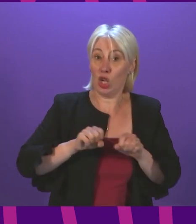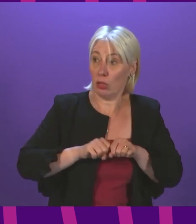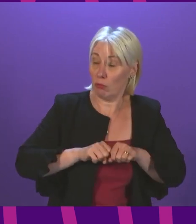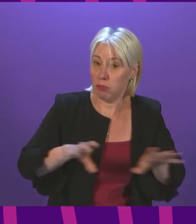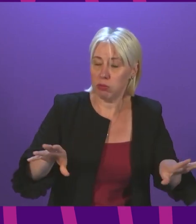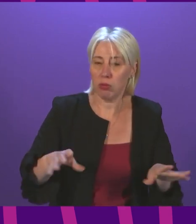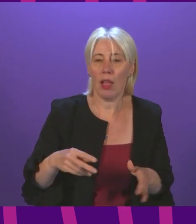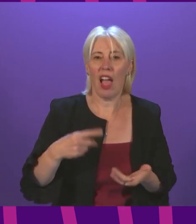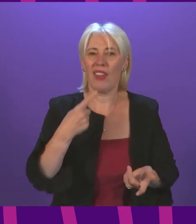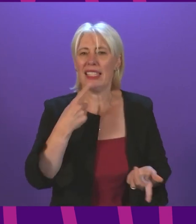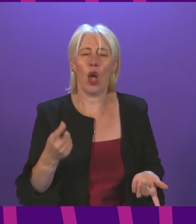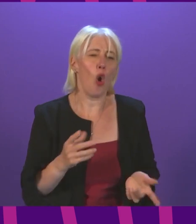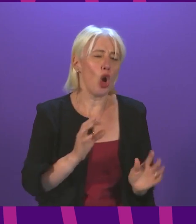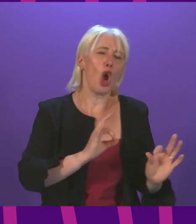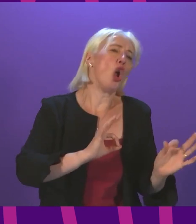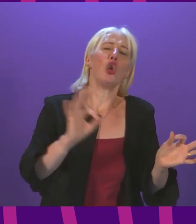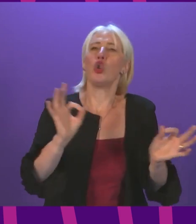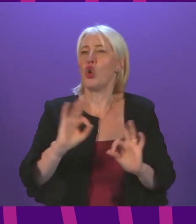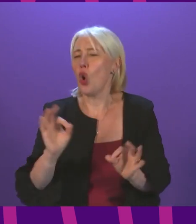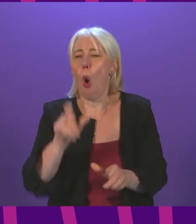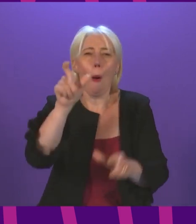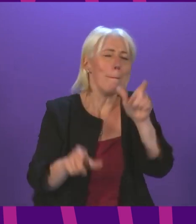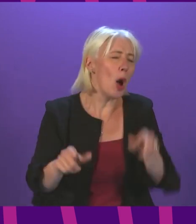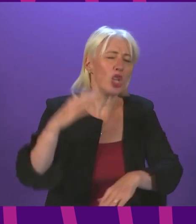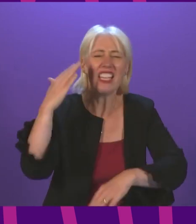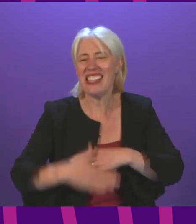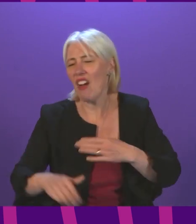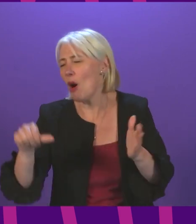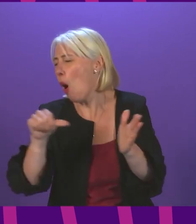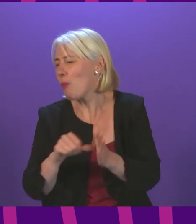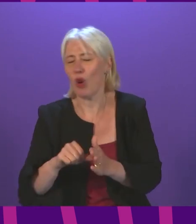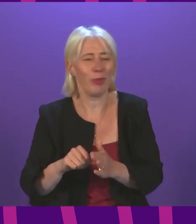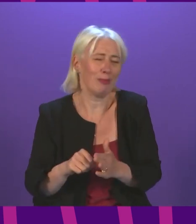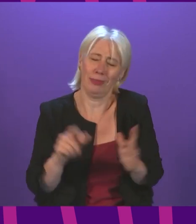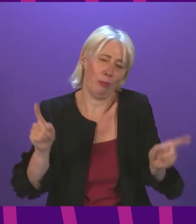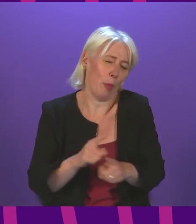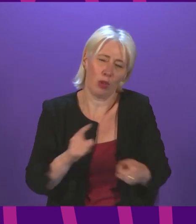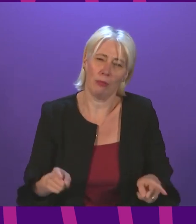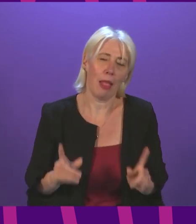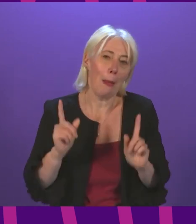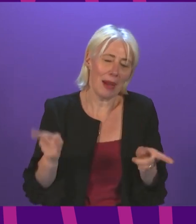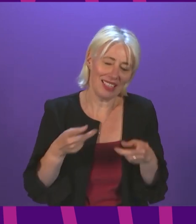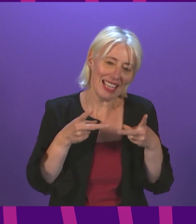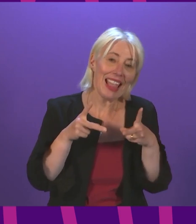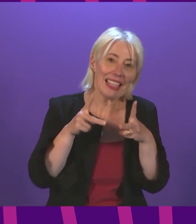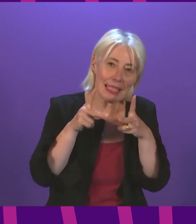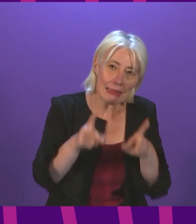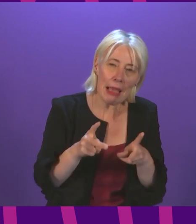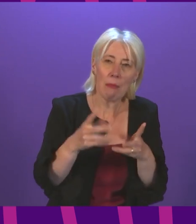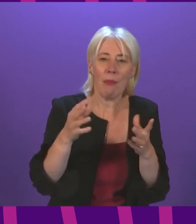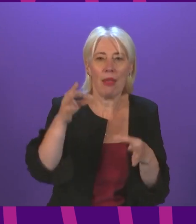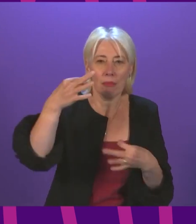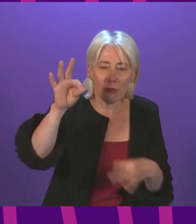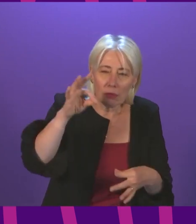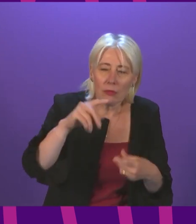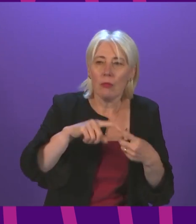stand here and say that no individual will ever face any difficulties in schemes whether it's the vaccination program itself or